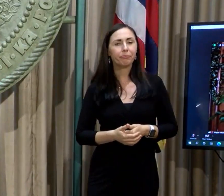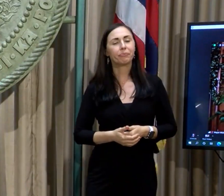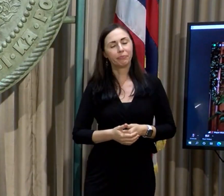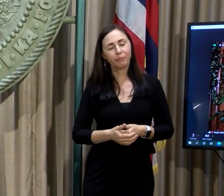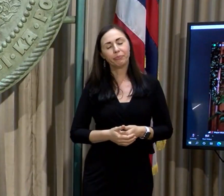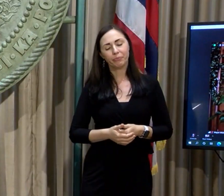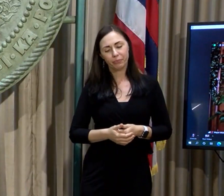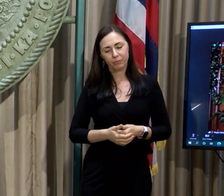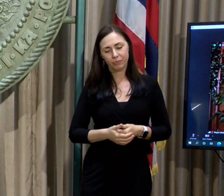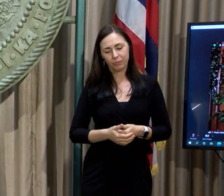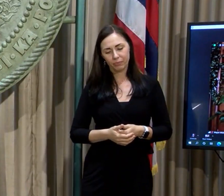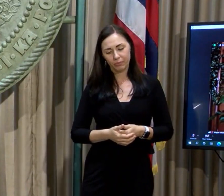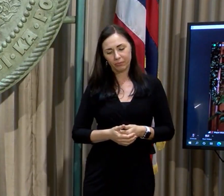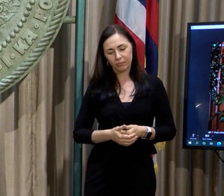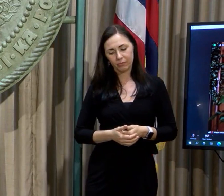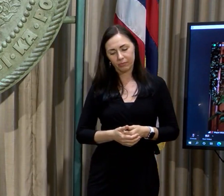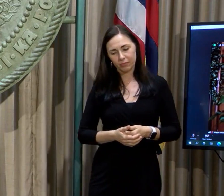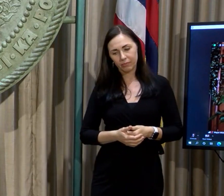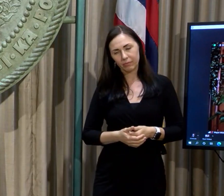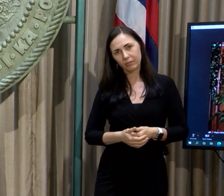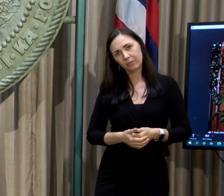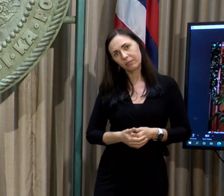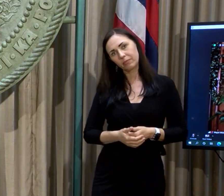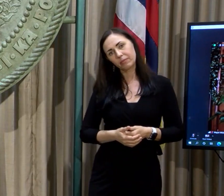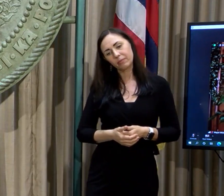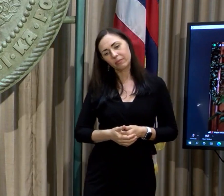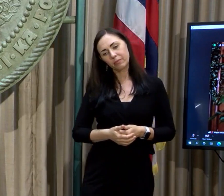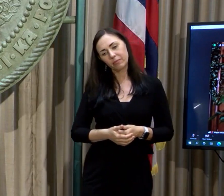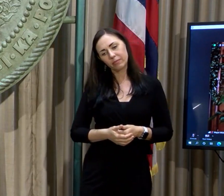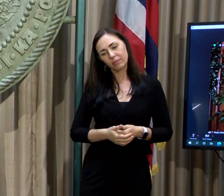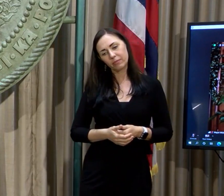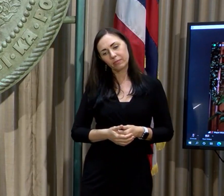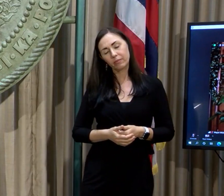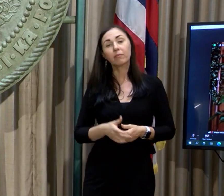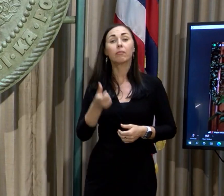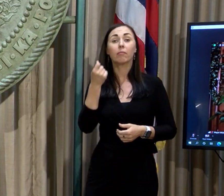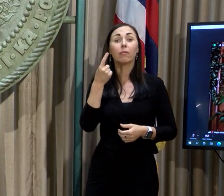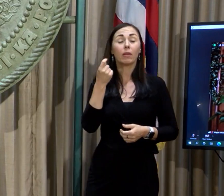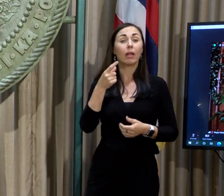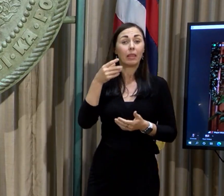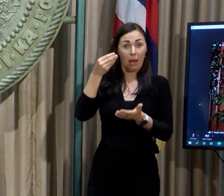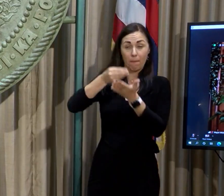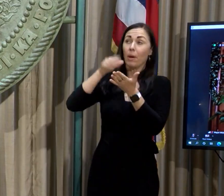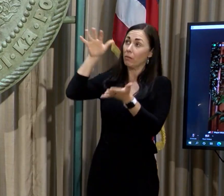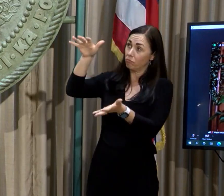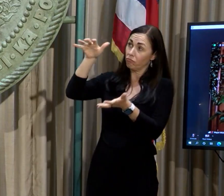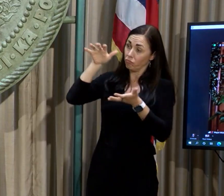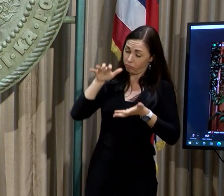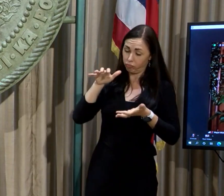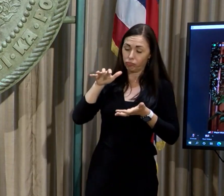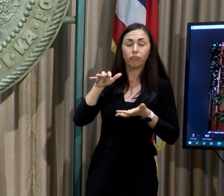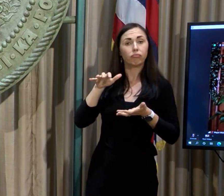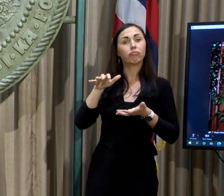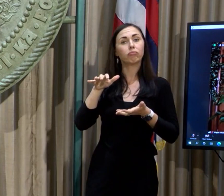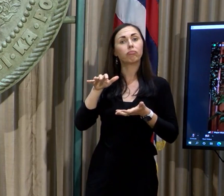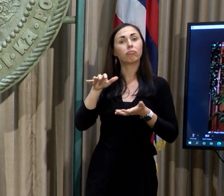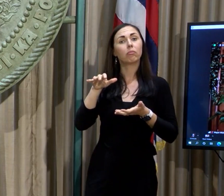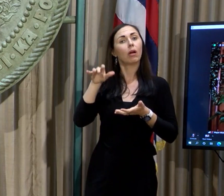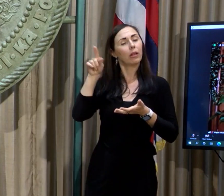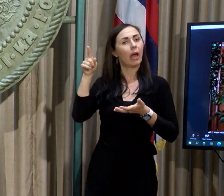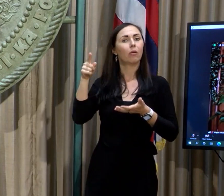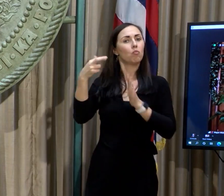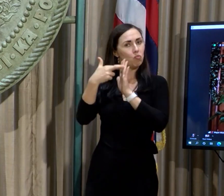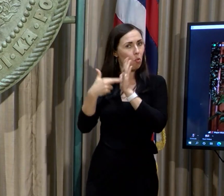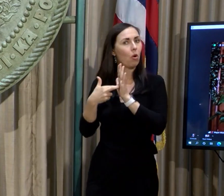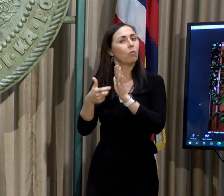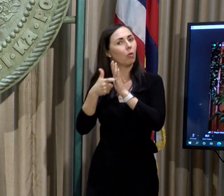one of the tenets of the settlement agreement was to focus the bulk of it